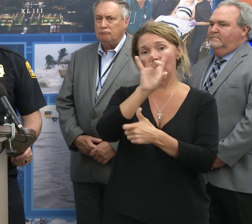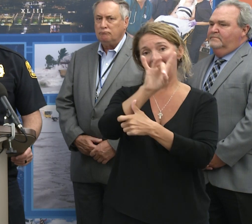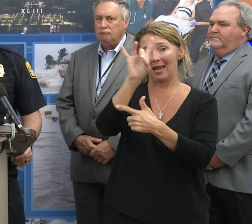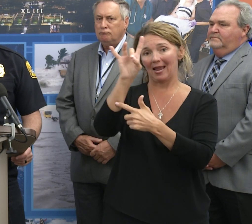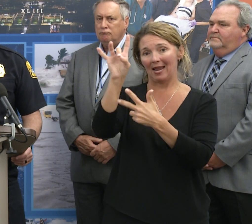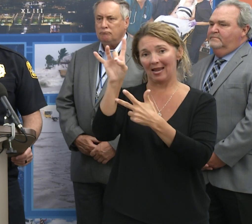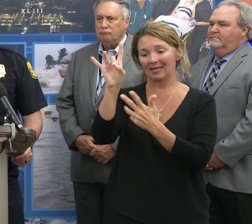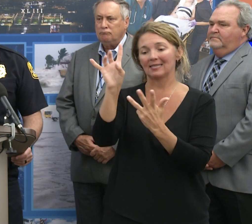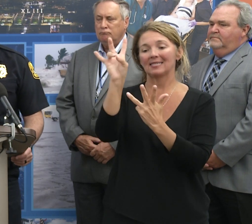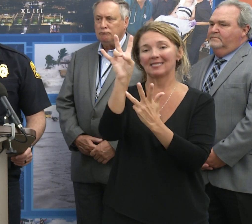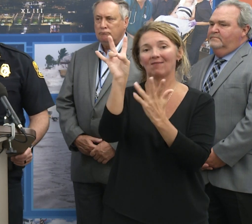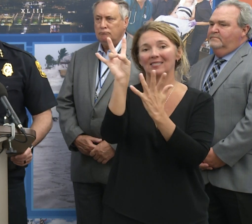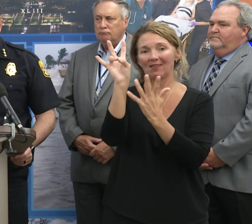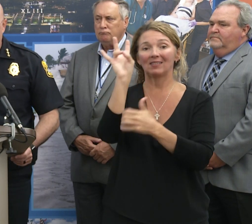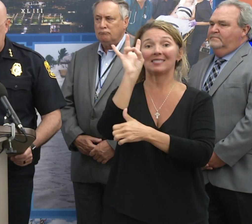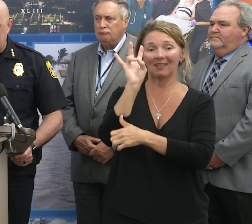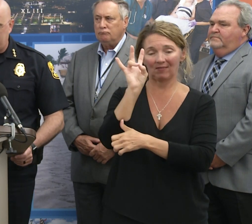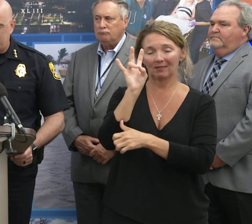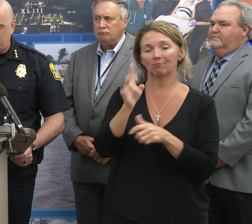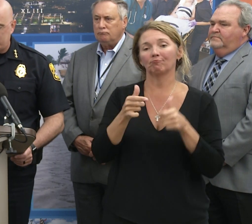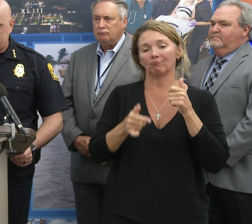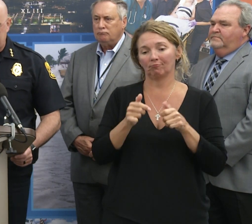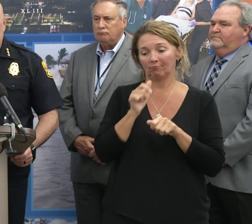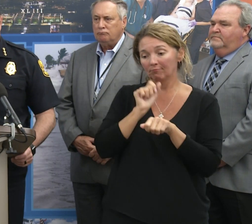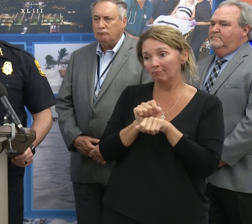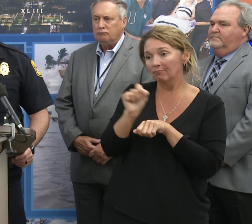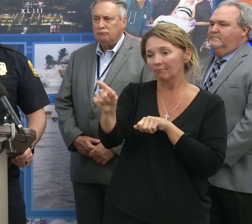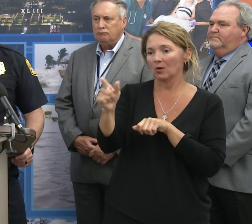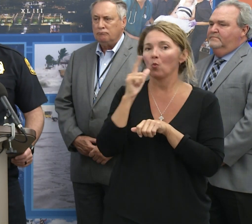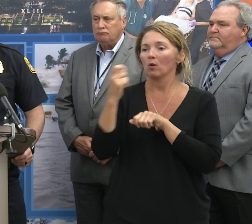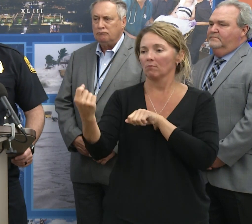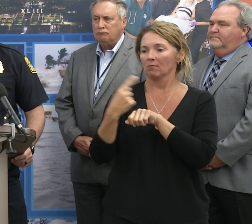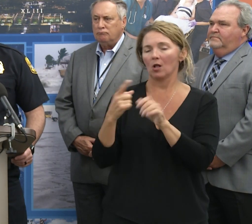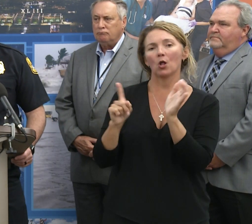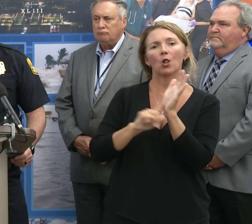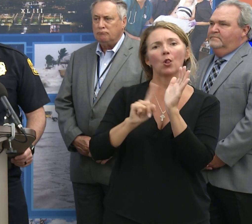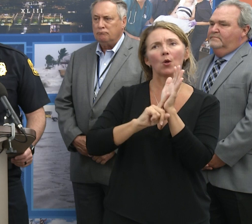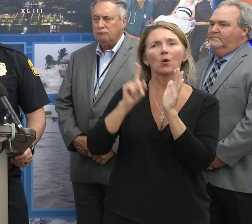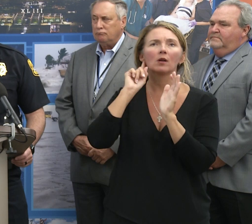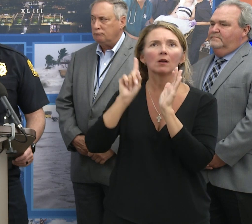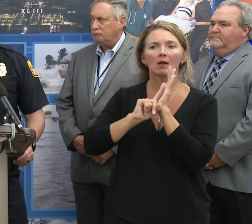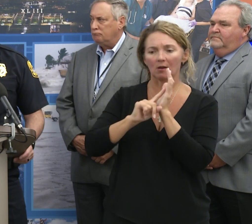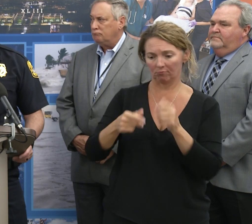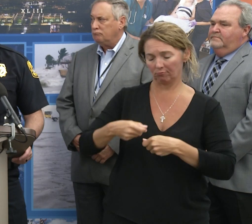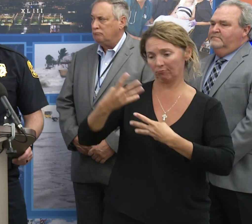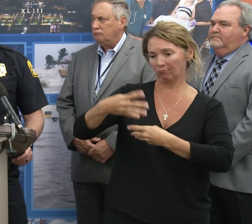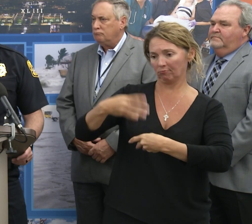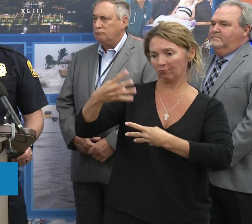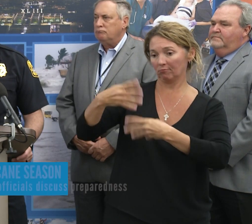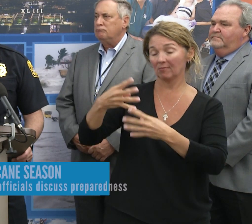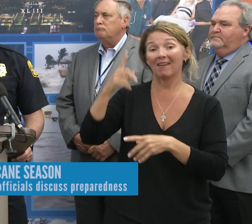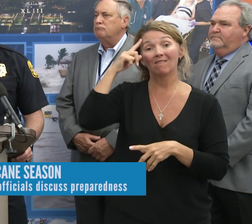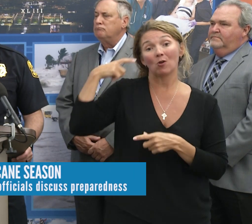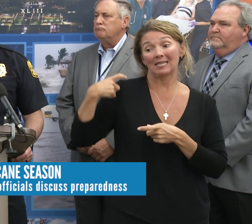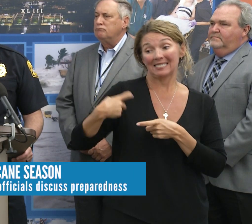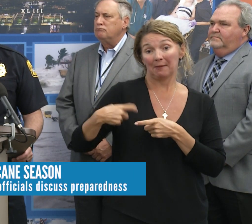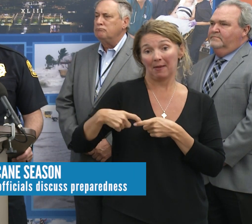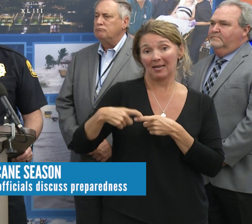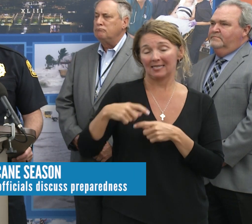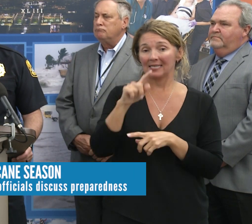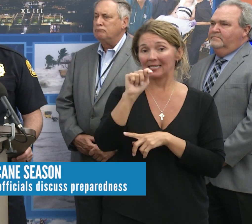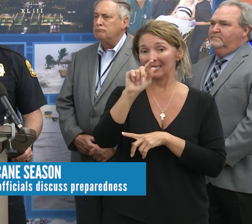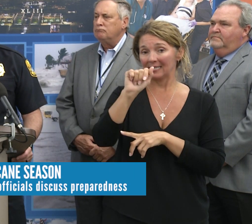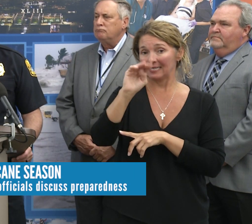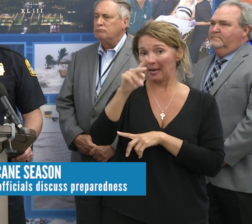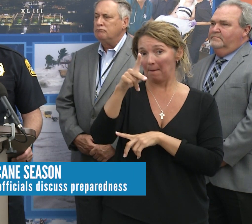seven, seven, seven, they'll receive the emergency text and alerts as to what's going on. Uh, for Spanish, if they do a